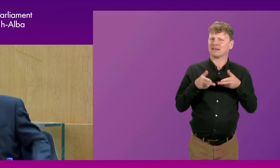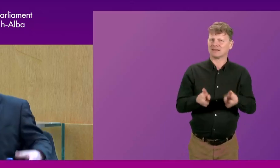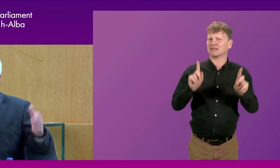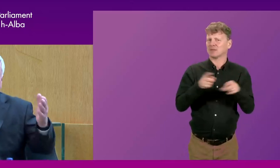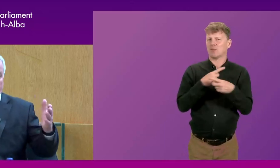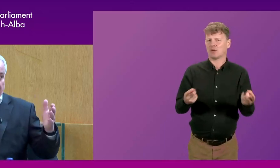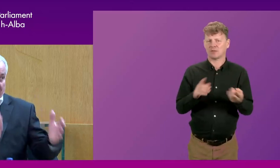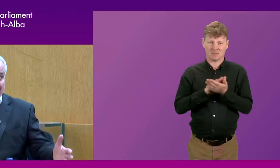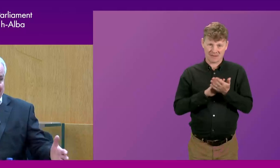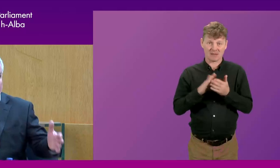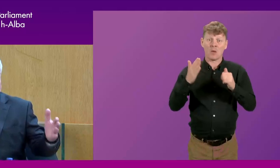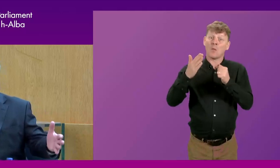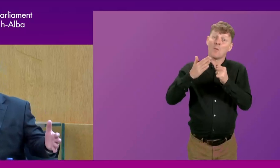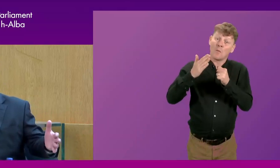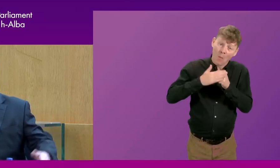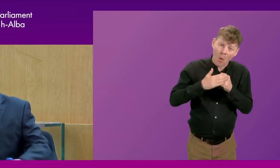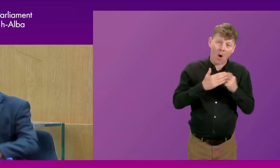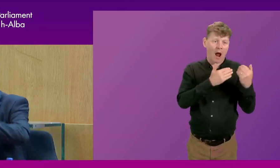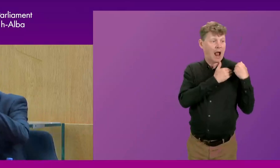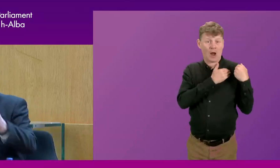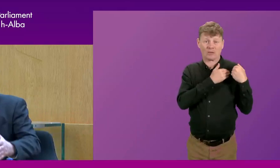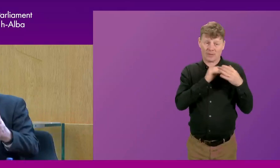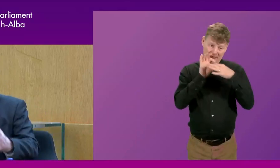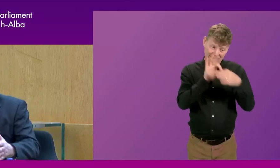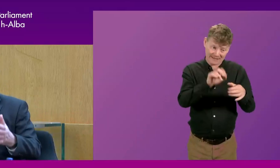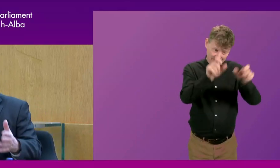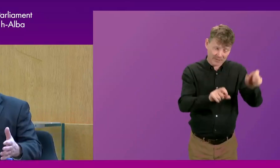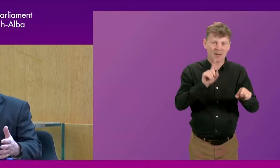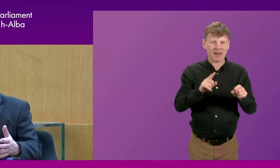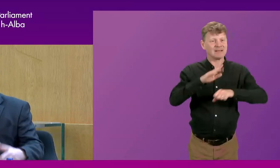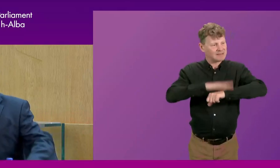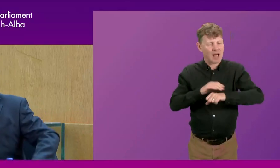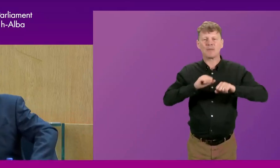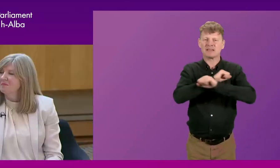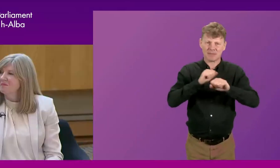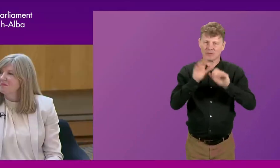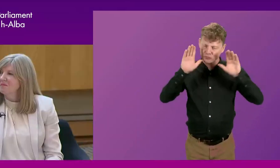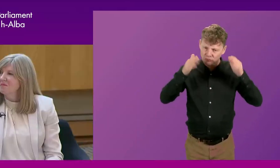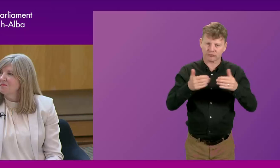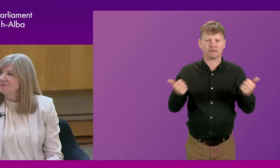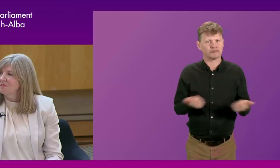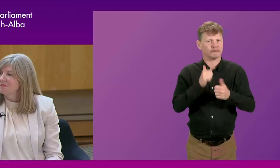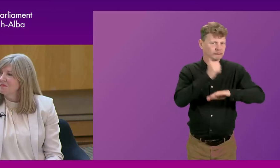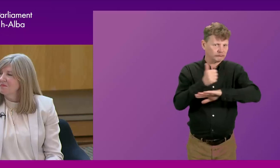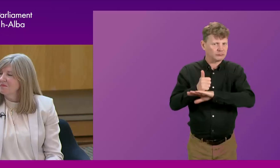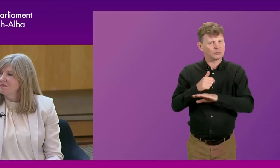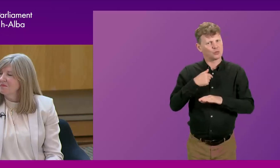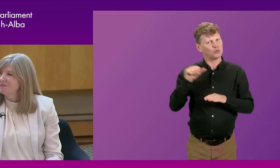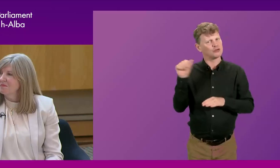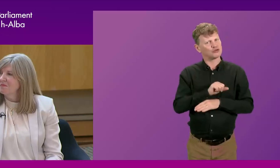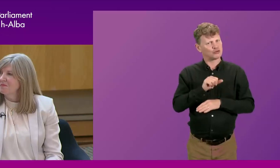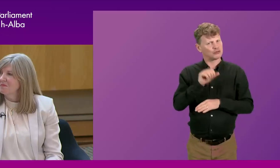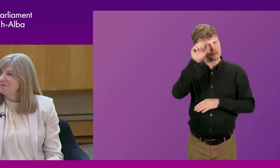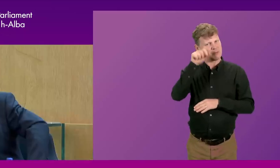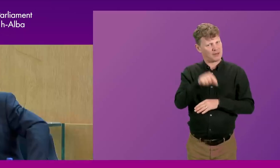So we've not only had more accountability by having our own Parliament, we had the time and the space to get things done. And I think we should never, never ever